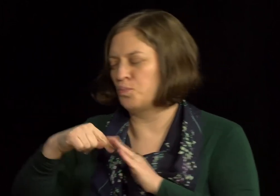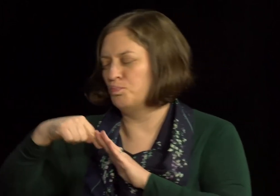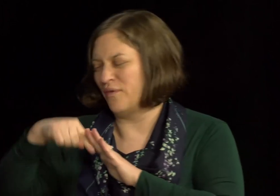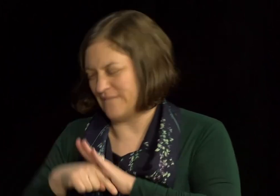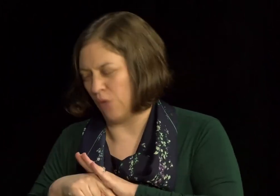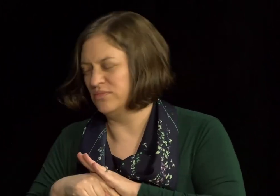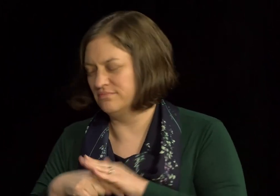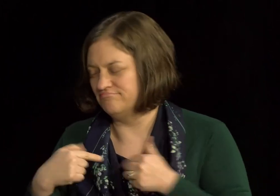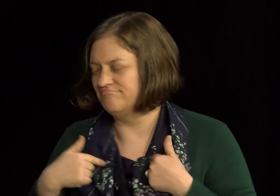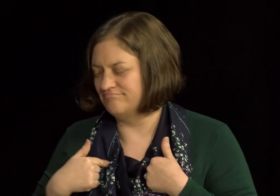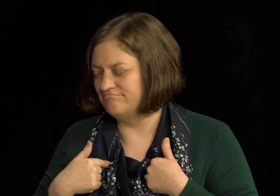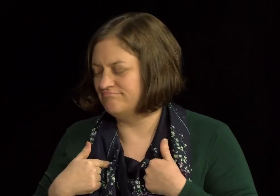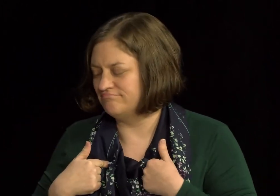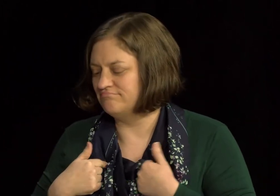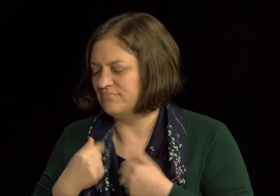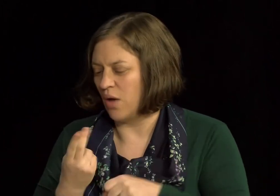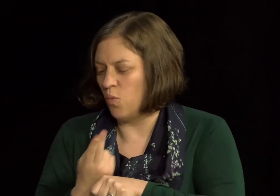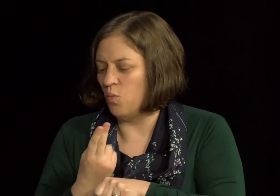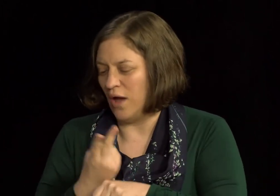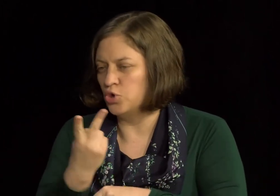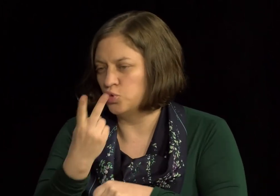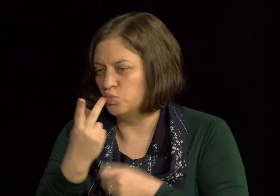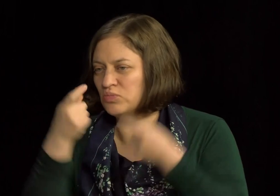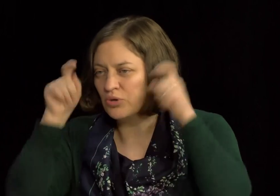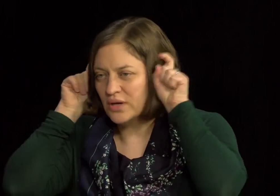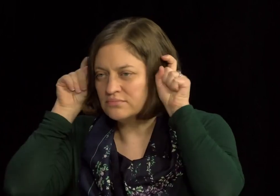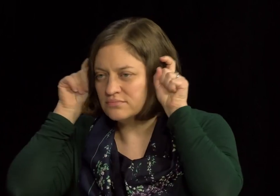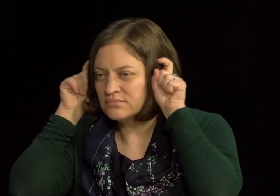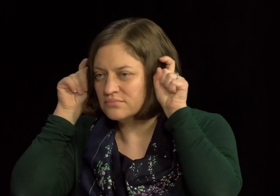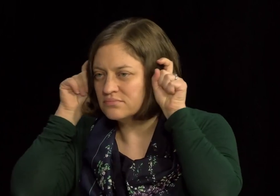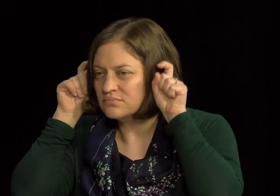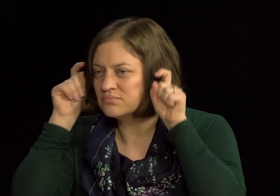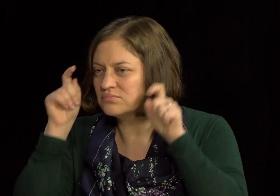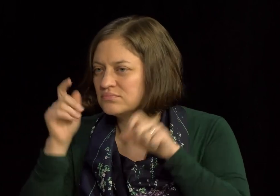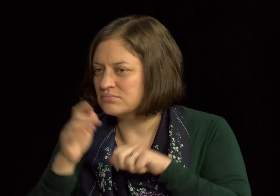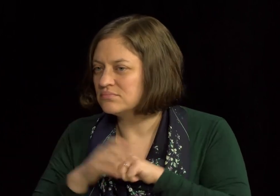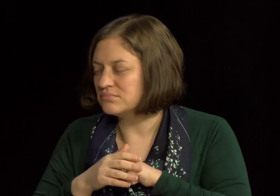Severe to profound is the technical term. So, I do use two hearing aids.